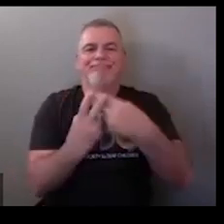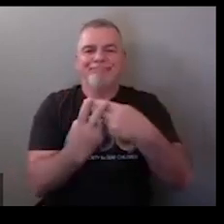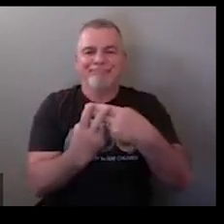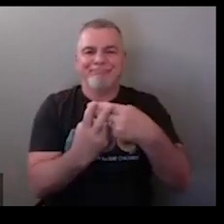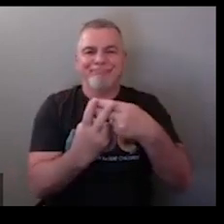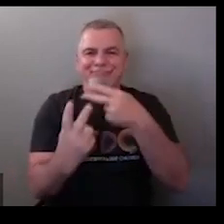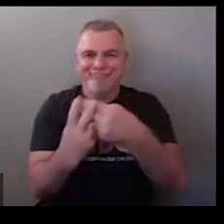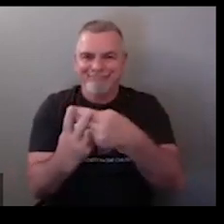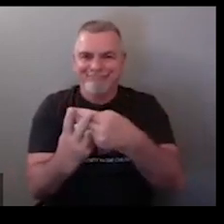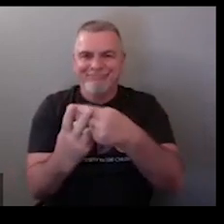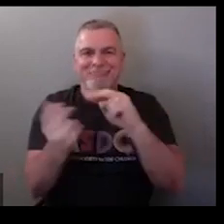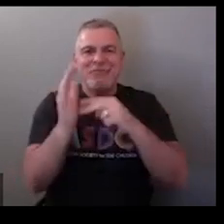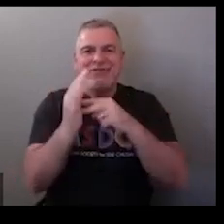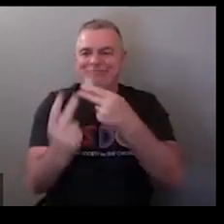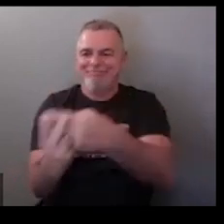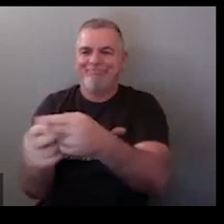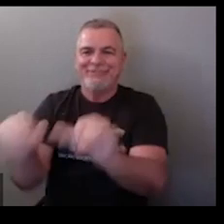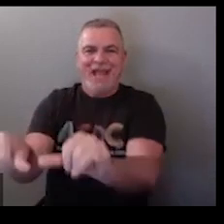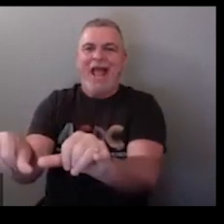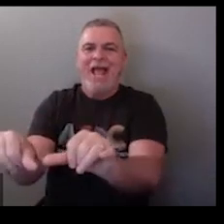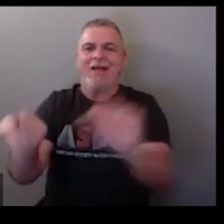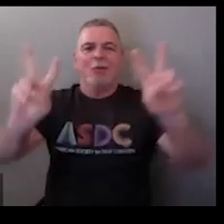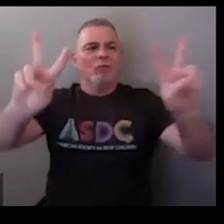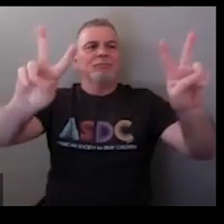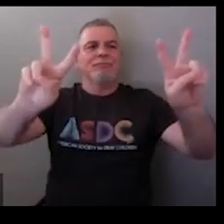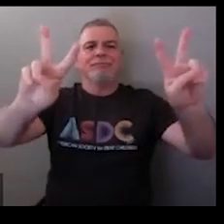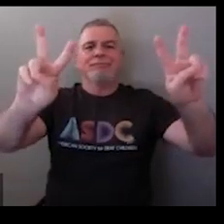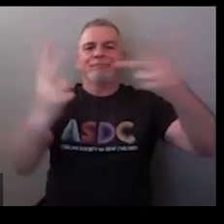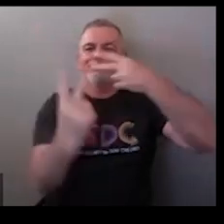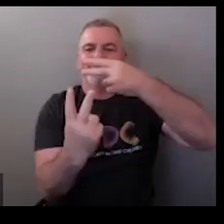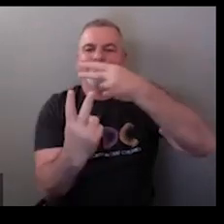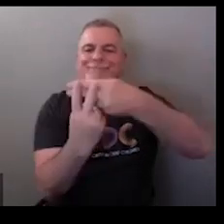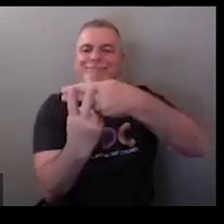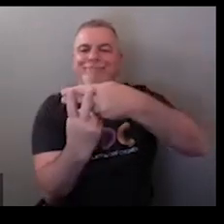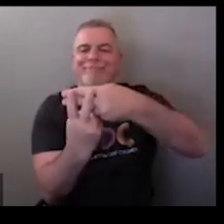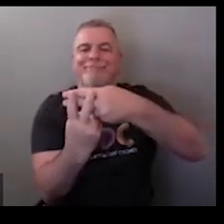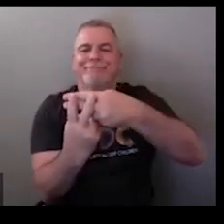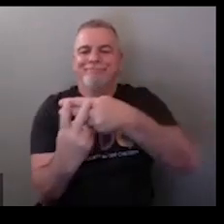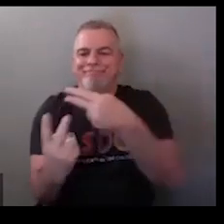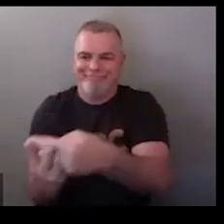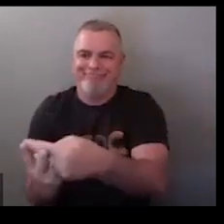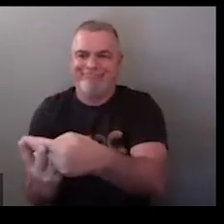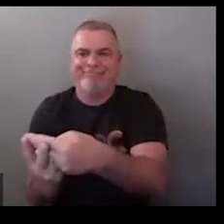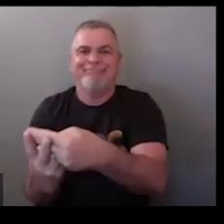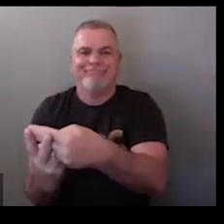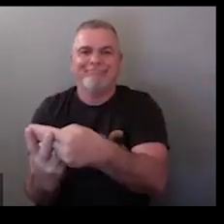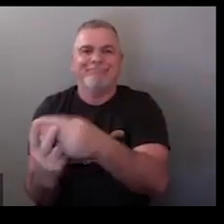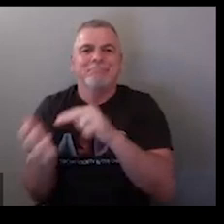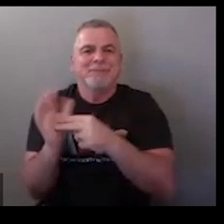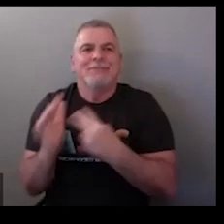some people people you'll see it sign like this okay so v's and you cross them like this